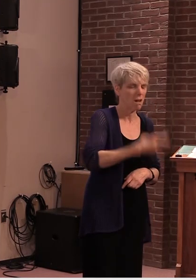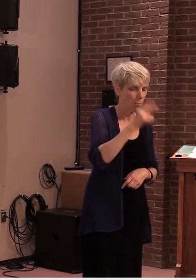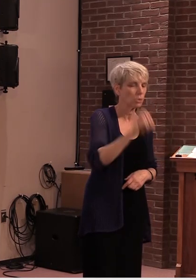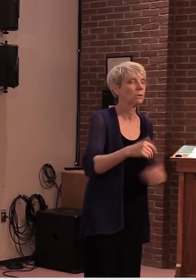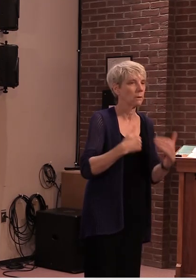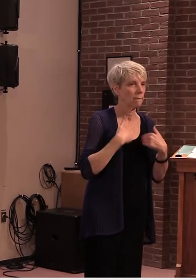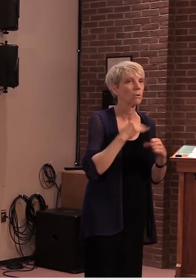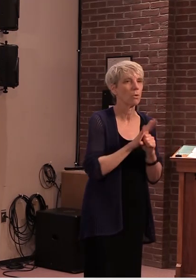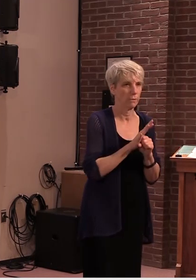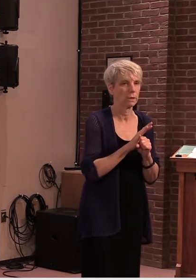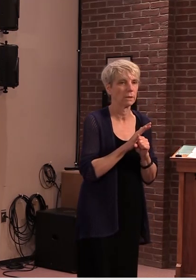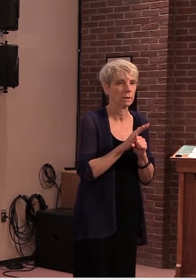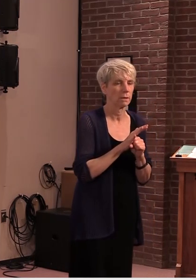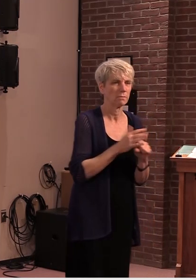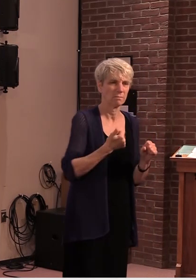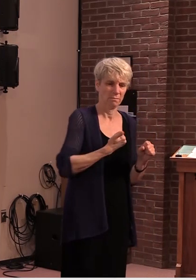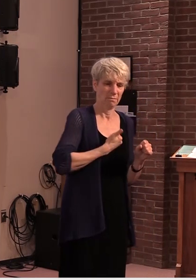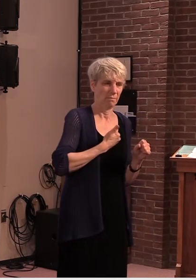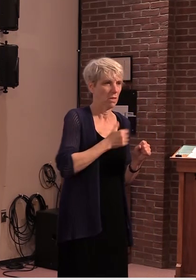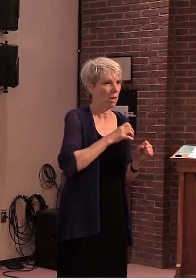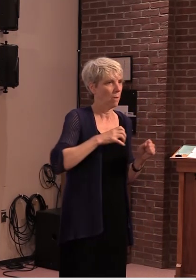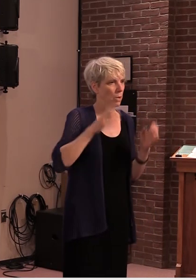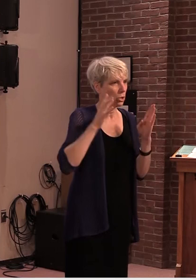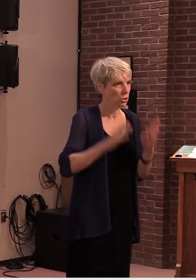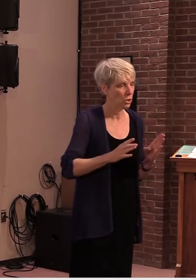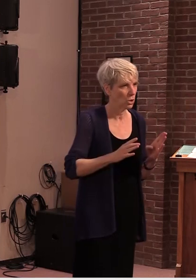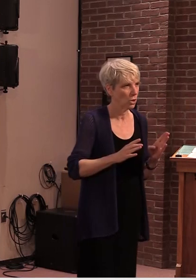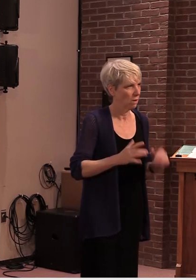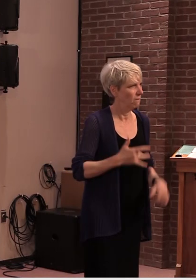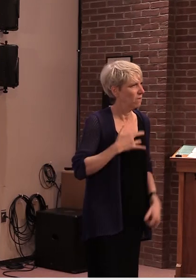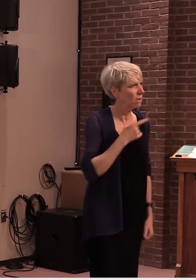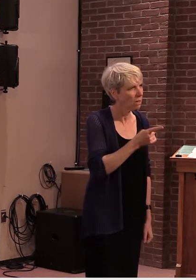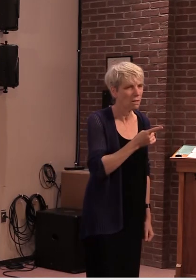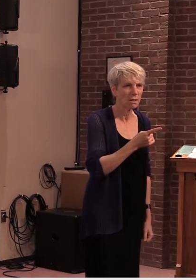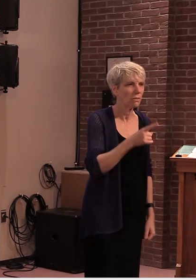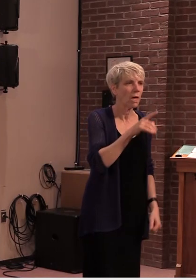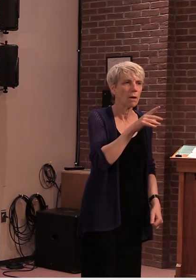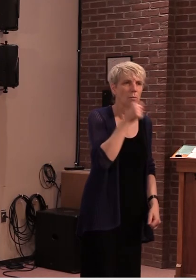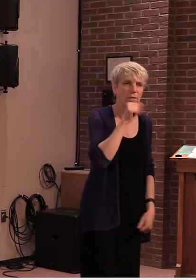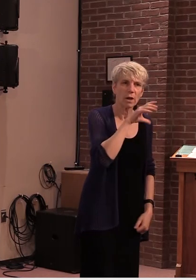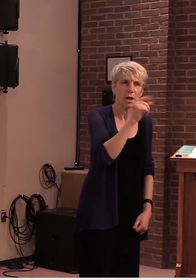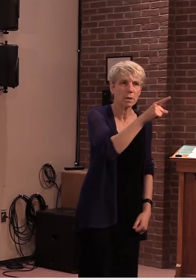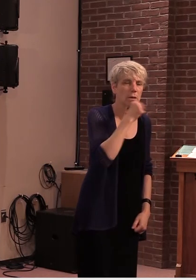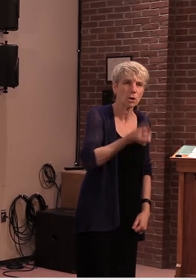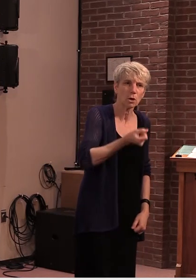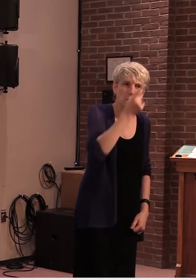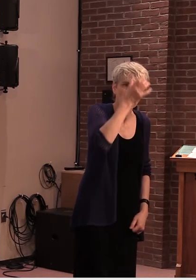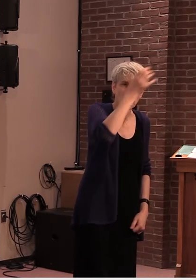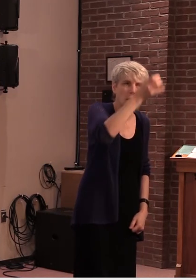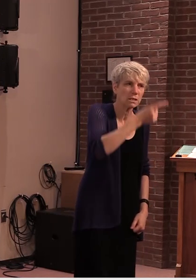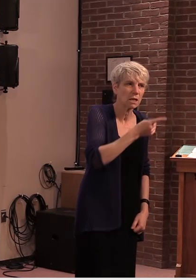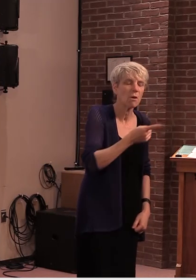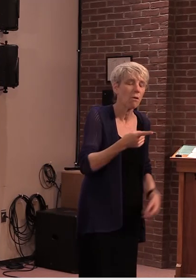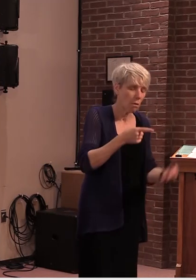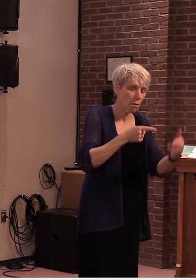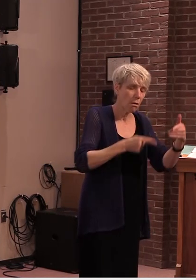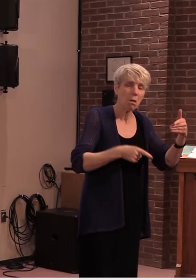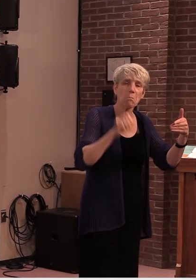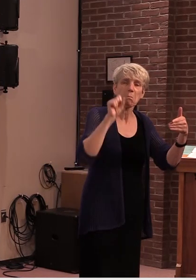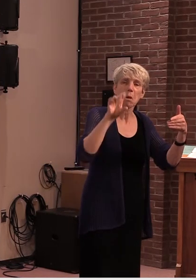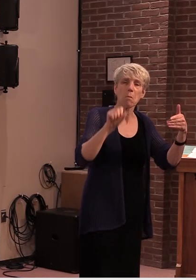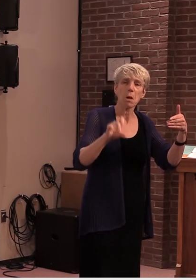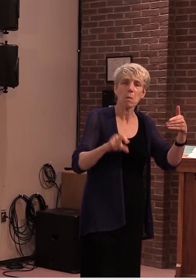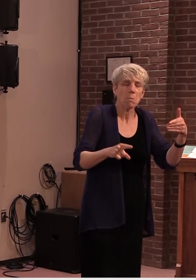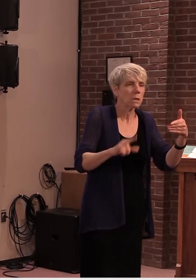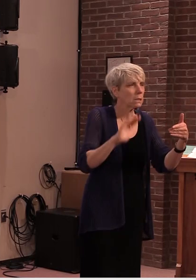commissioner i felt the staff of core civic did not grasp the meaning of the results or had the urgency required to